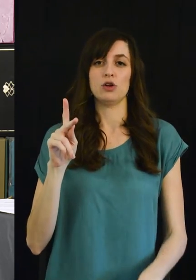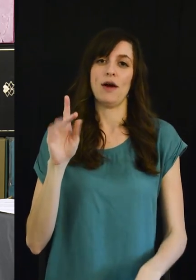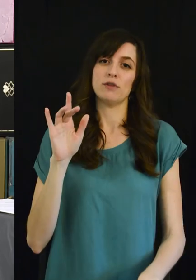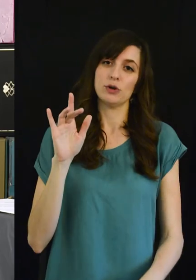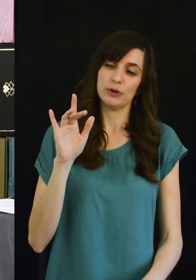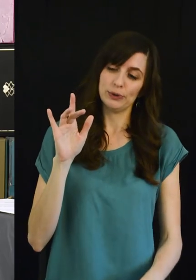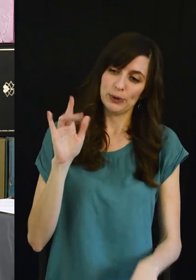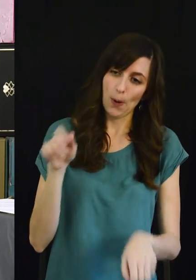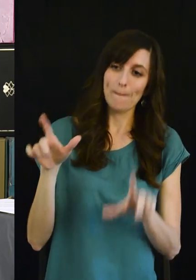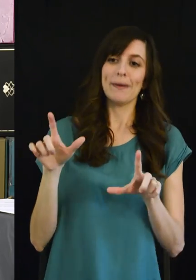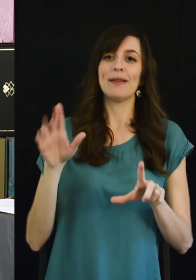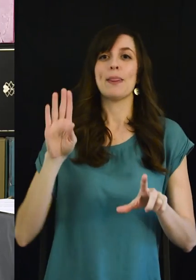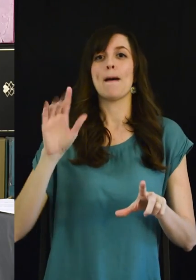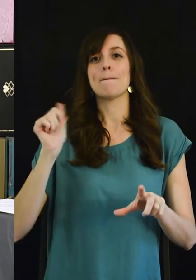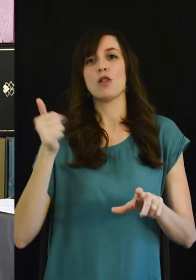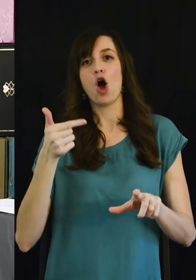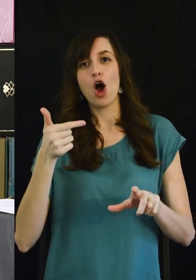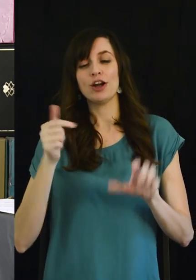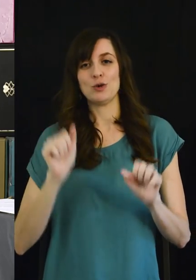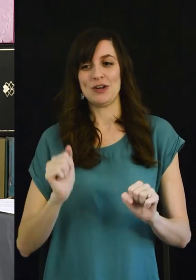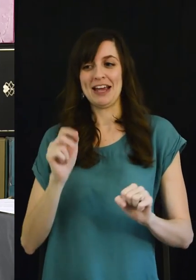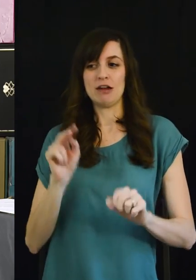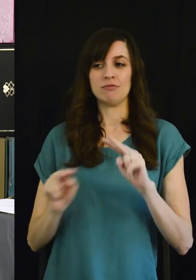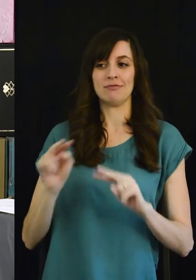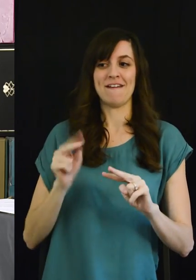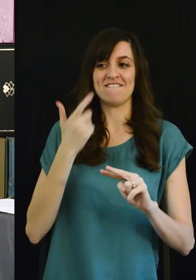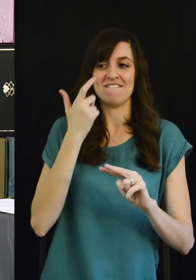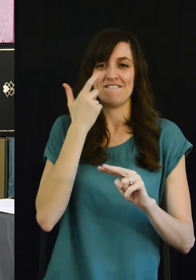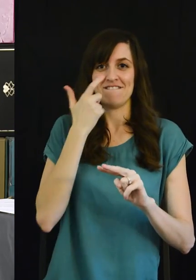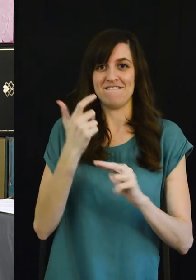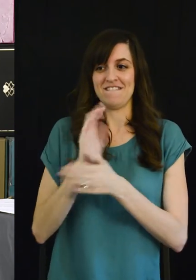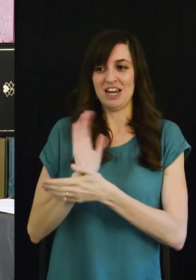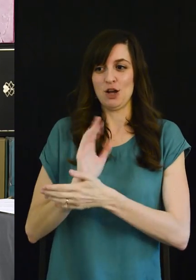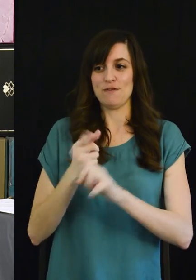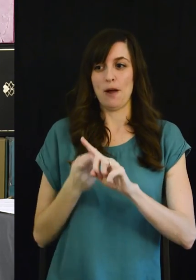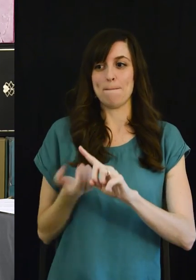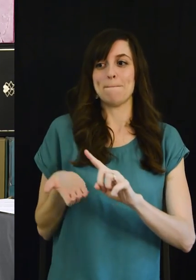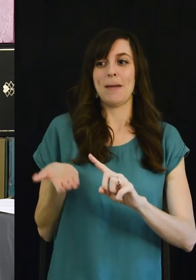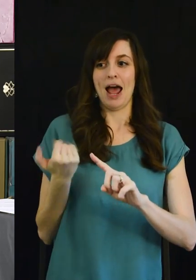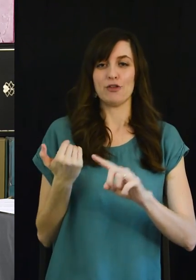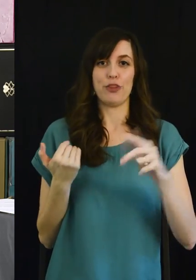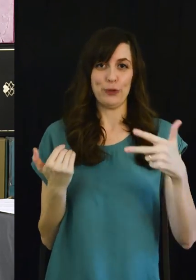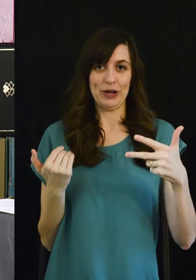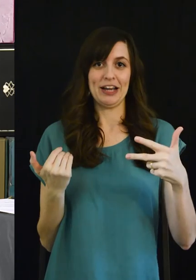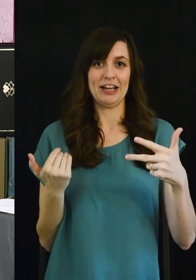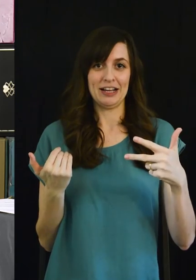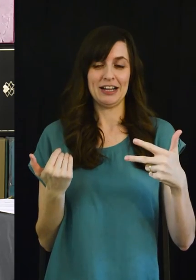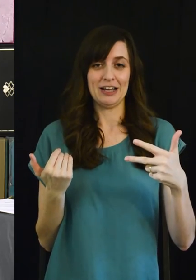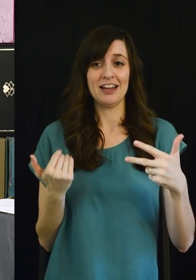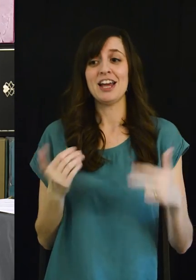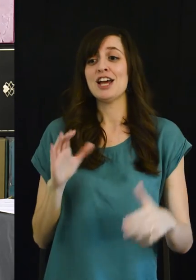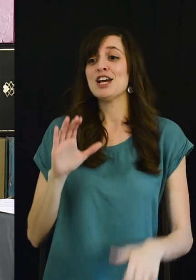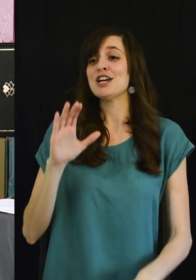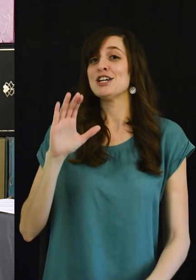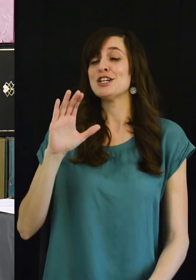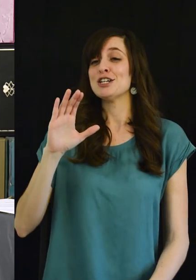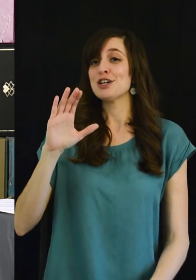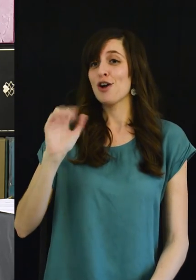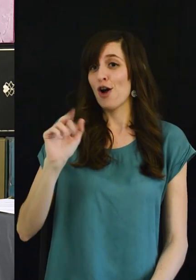them out so that means you'll have to go to the blog so you can see the past ones um chef Carl thank you great chef